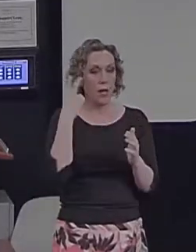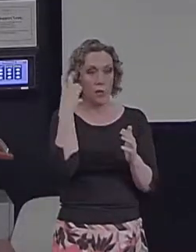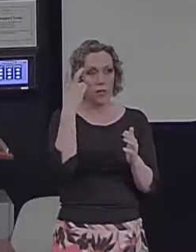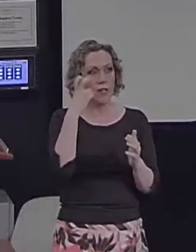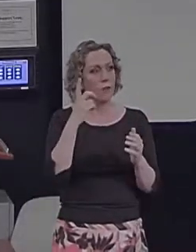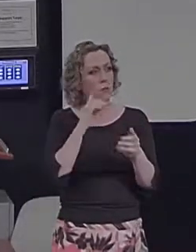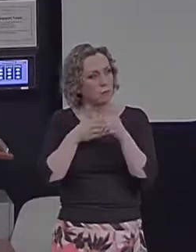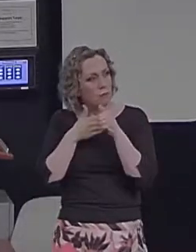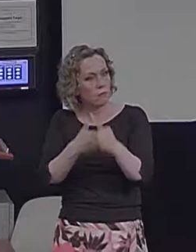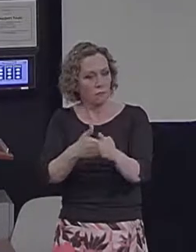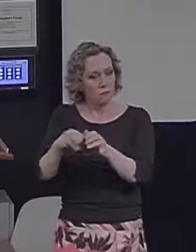so widely observed.